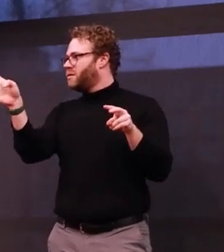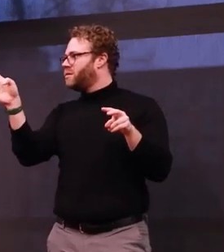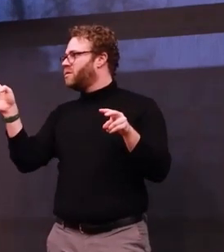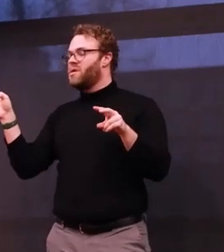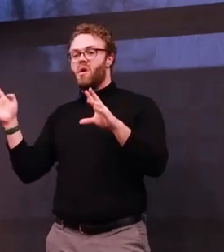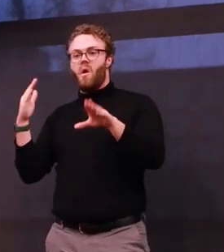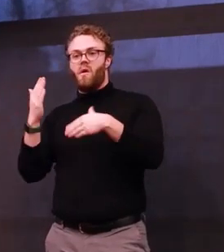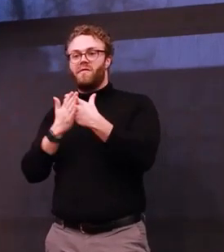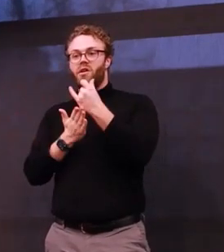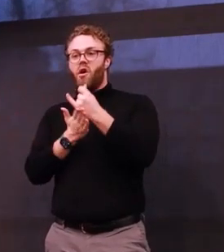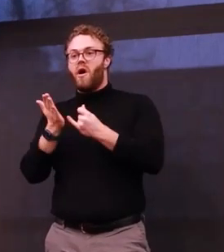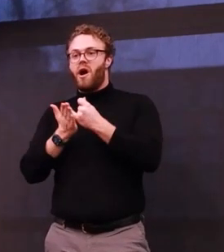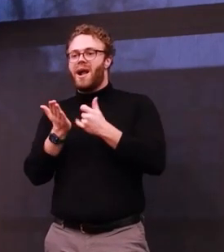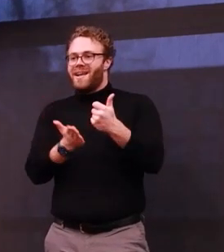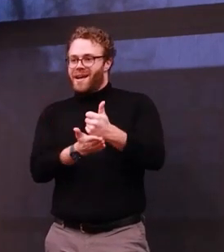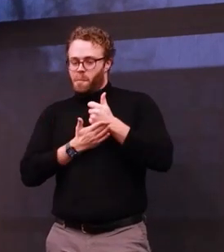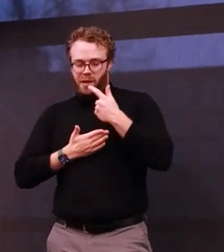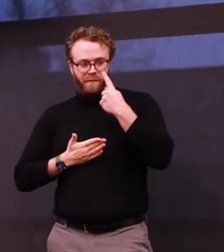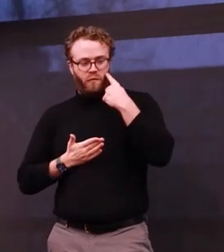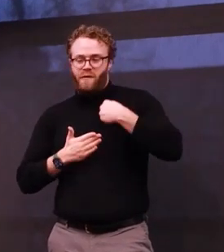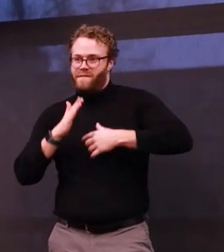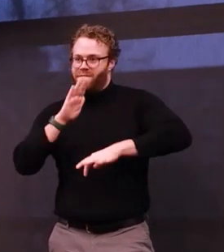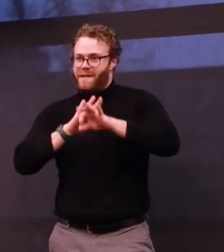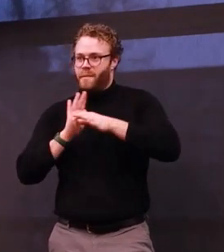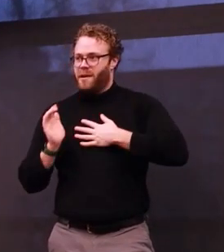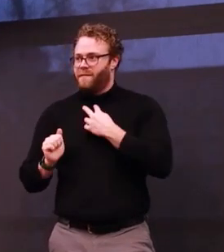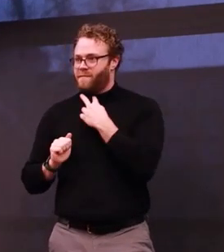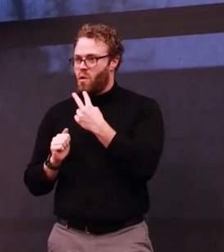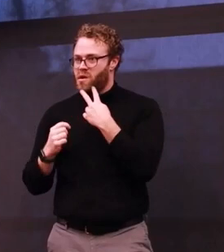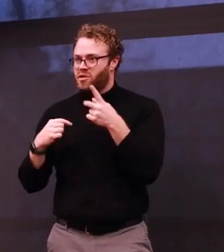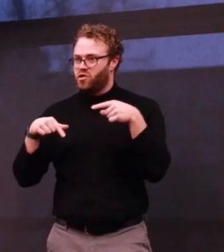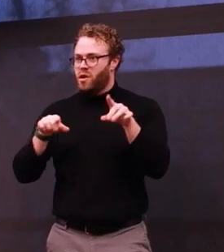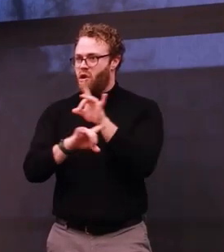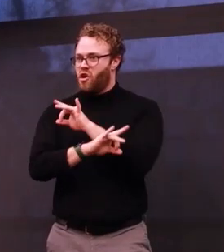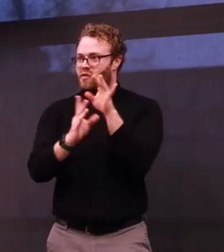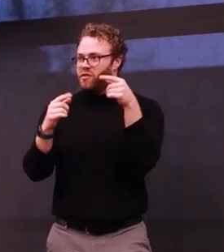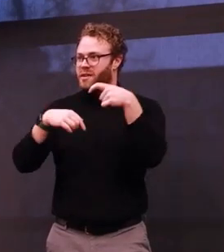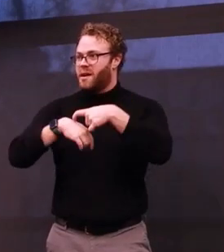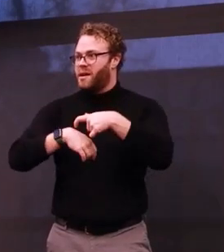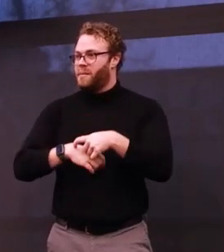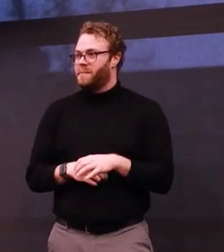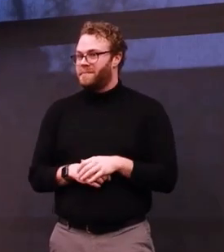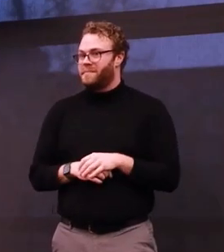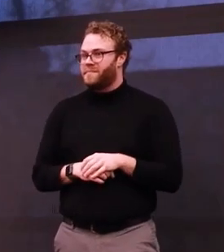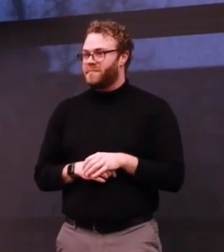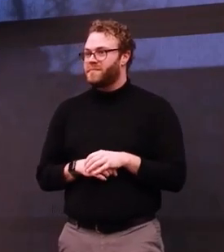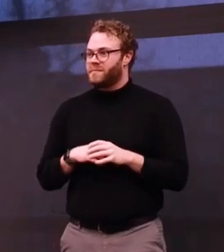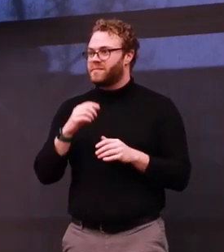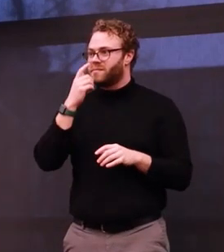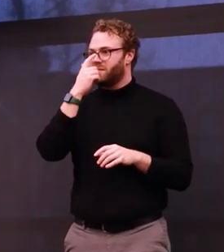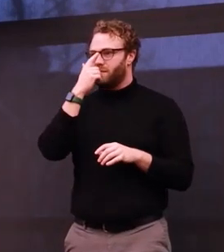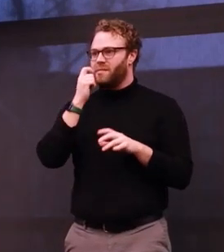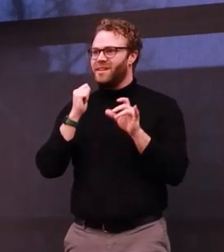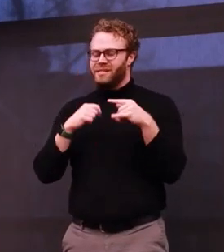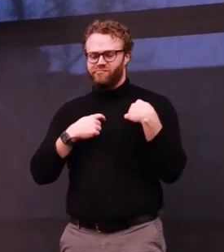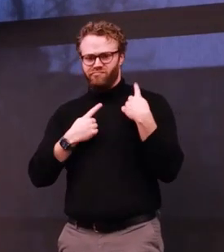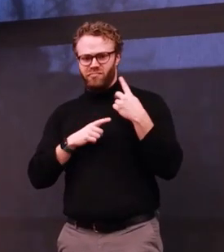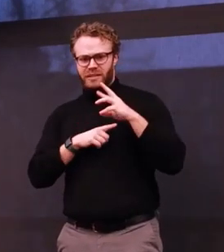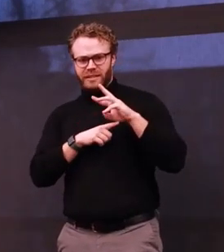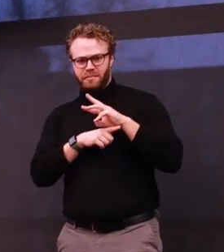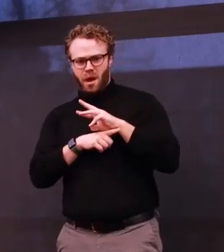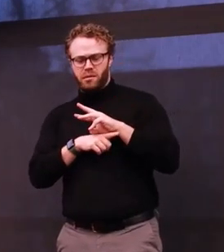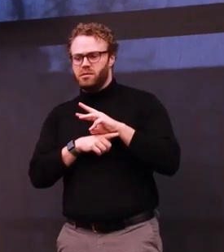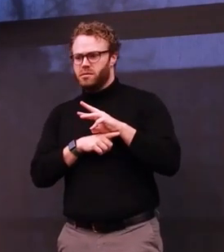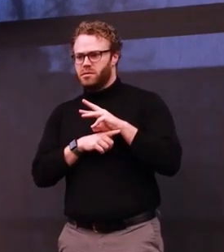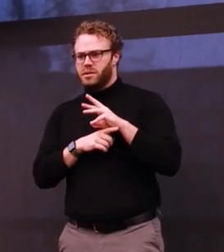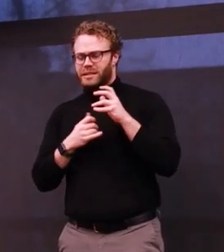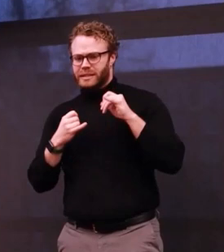helped me find my voice during this time. This time also made me question, and I'm still questioning, the idea